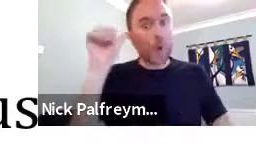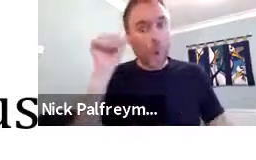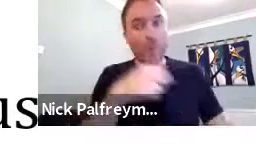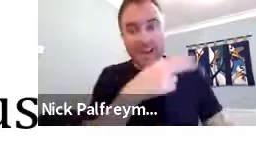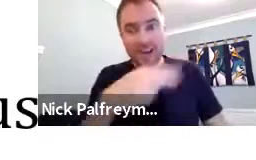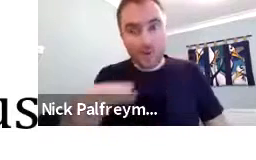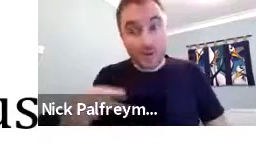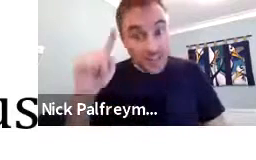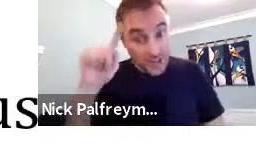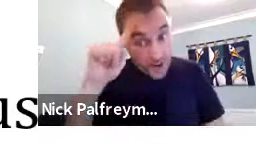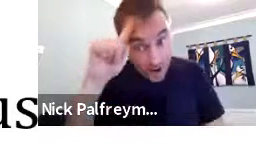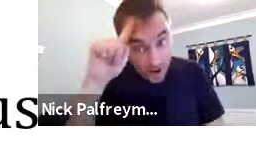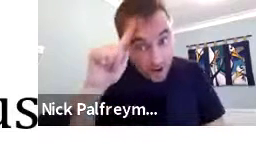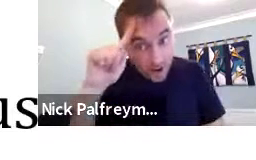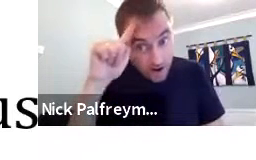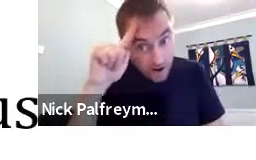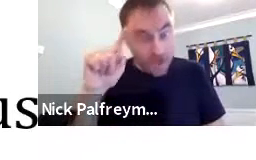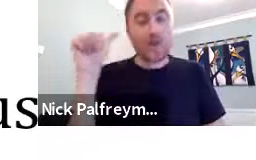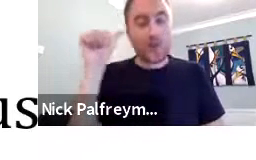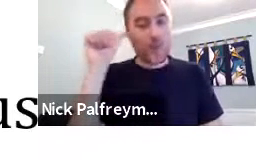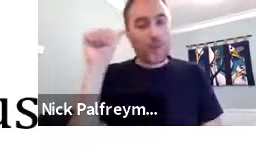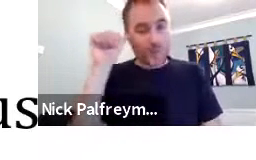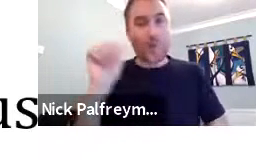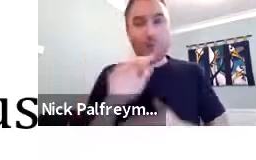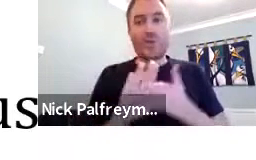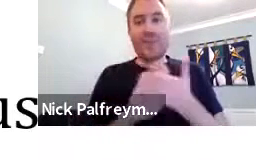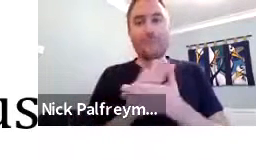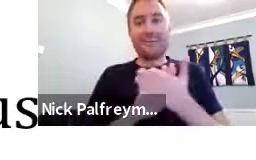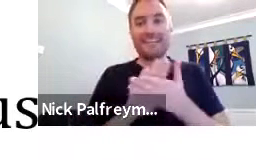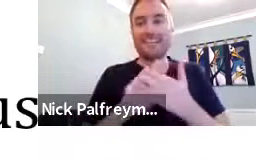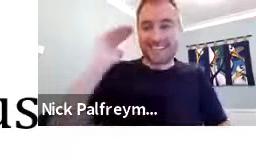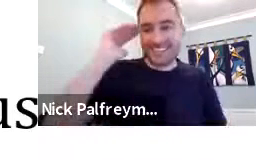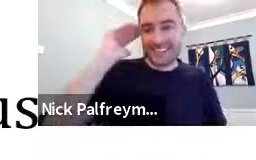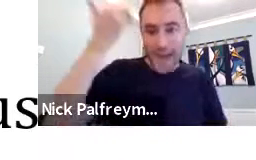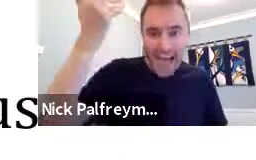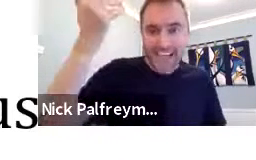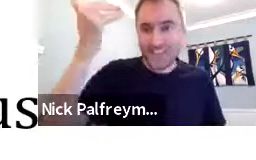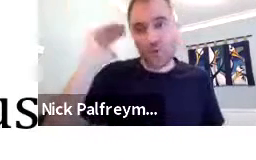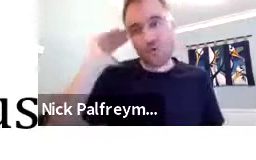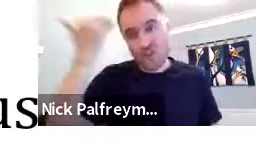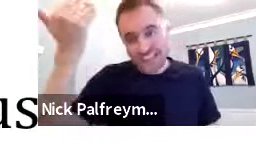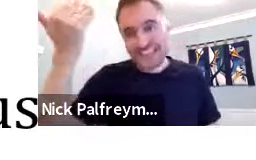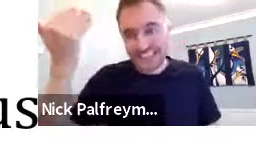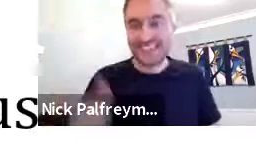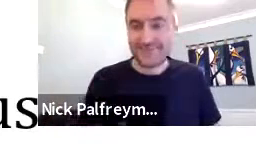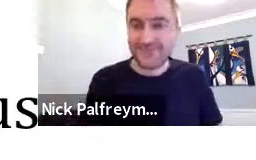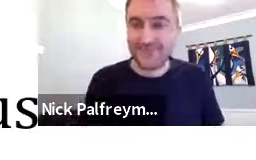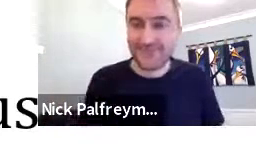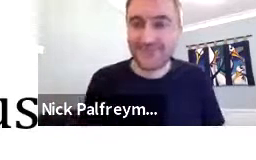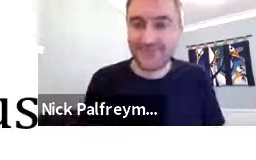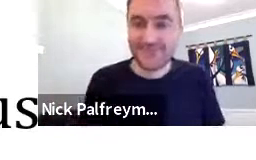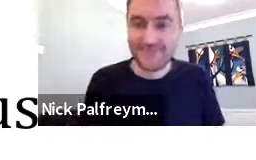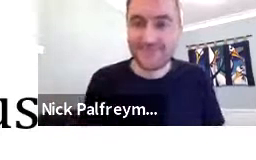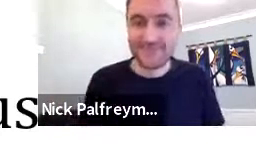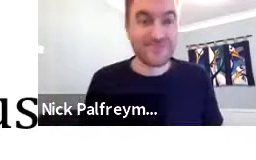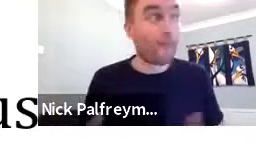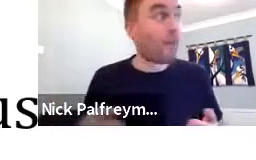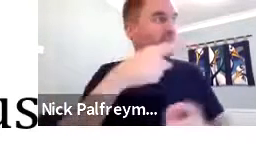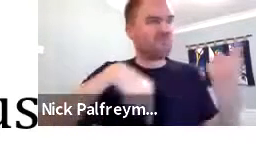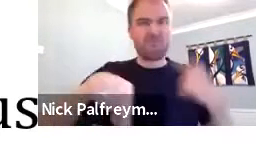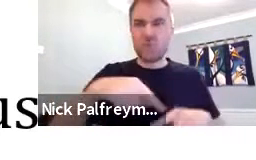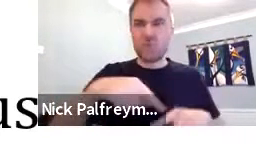are Indonesian yourself, or if you know Indonesian, you will know that this means mad or crazy.